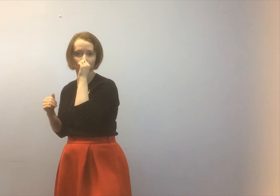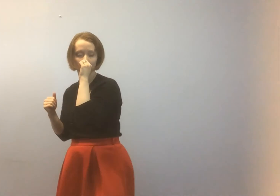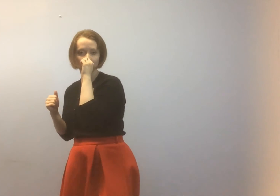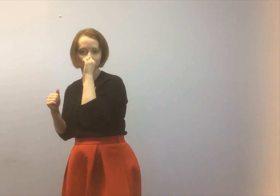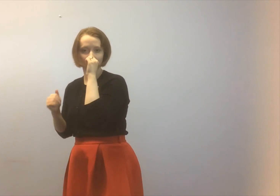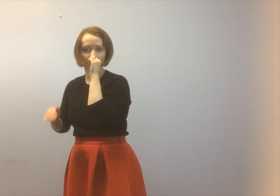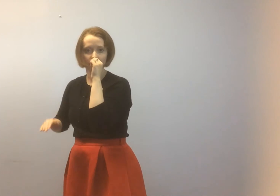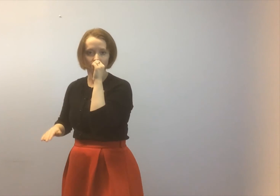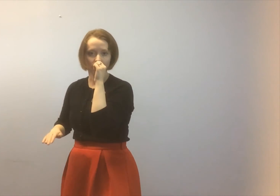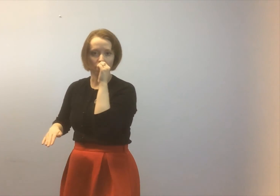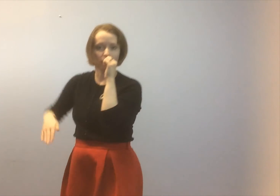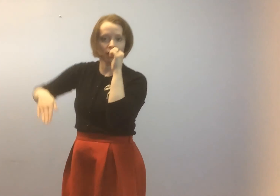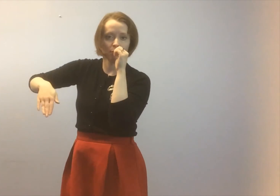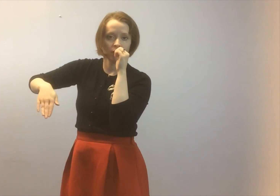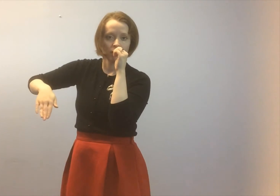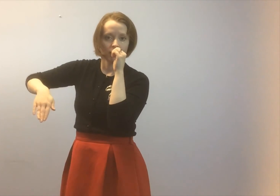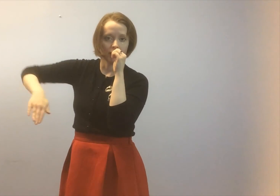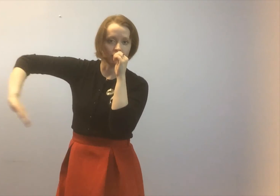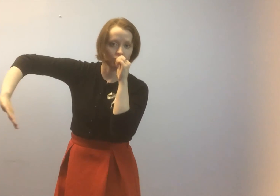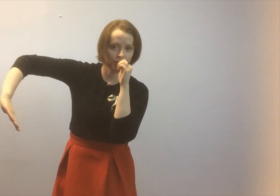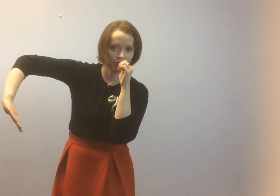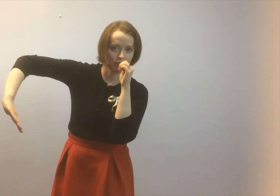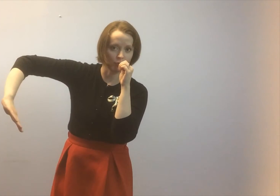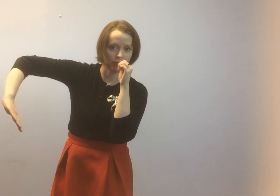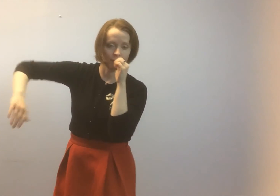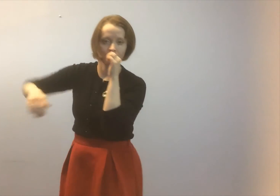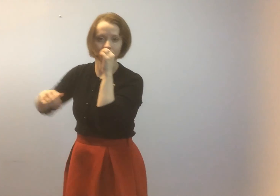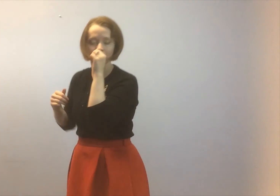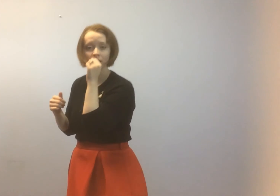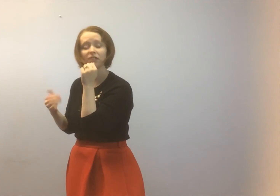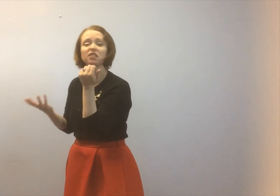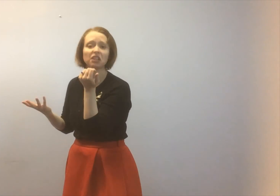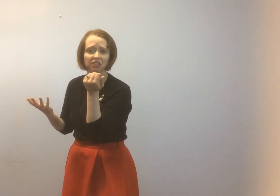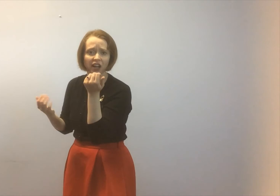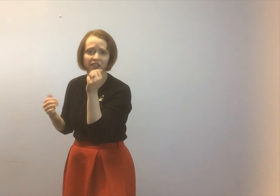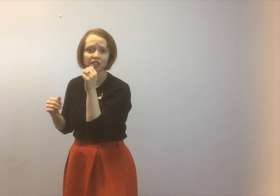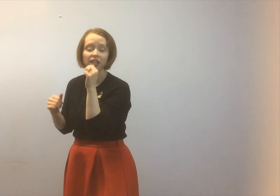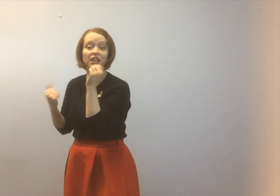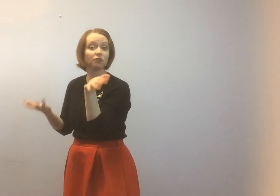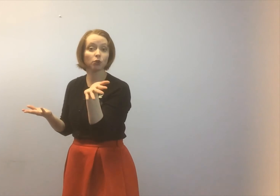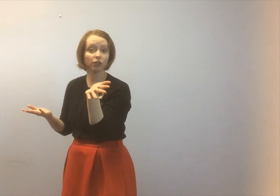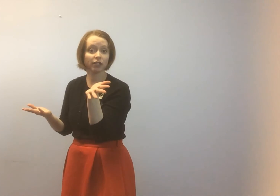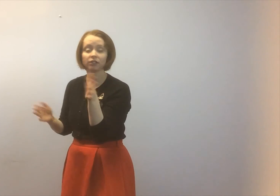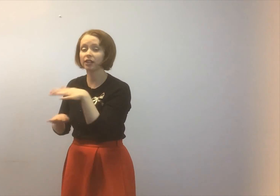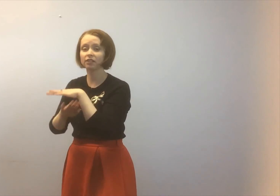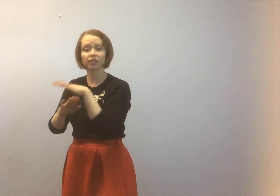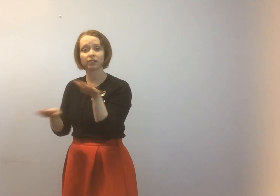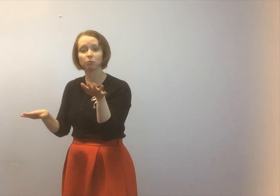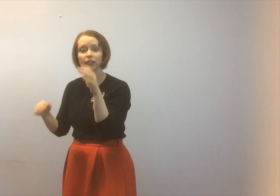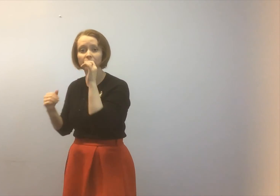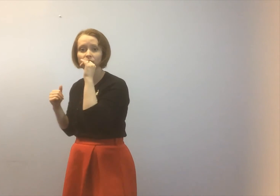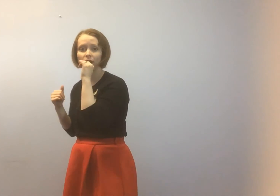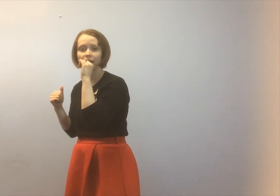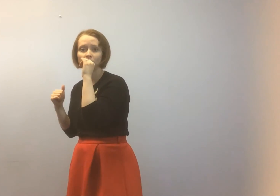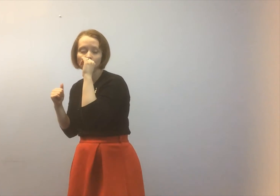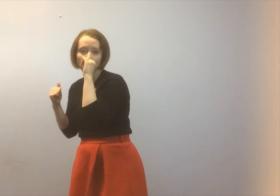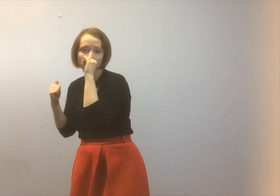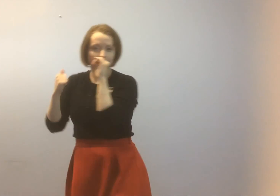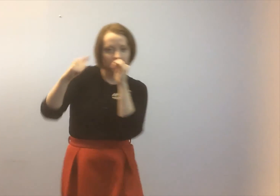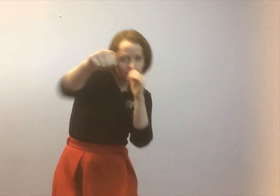it's going to go up and then shift this way and if your heel doesn't that's completely fine you'll mainly